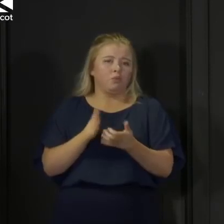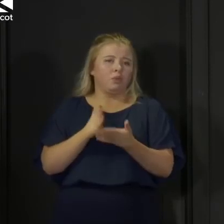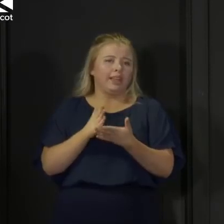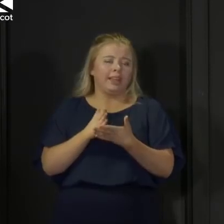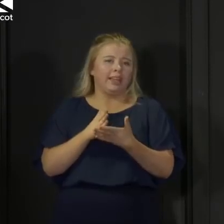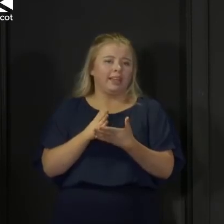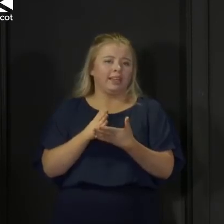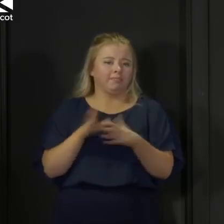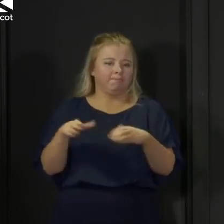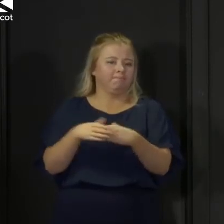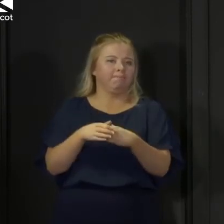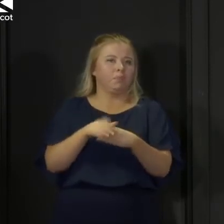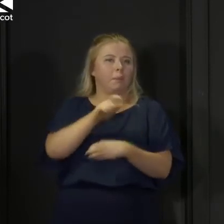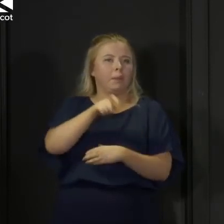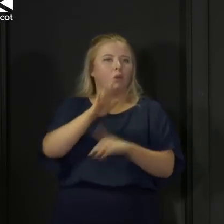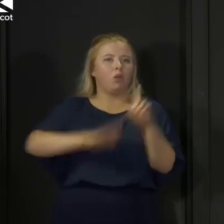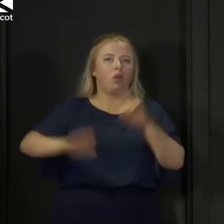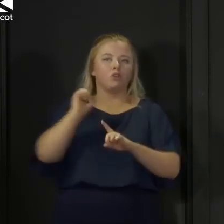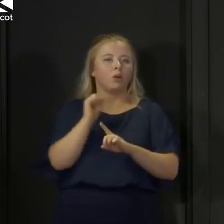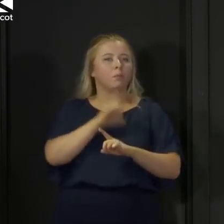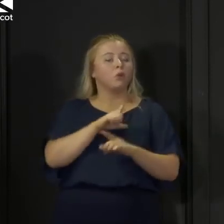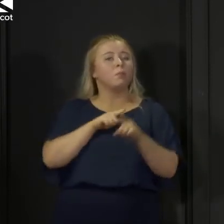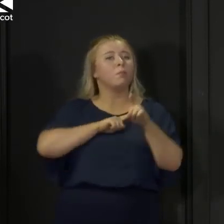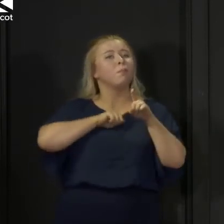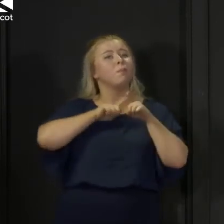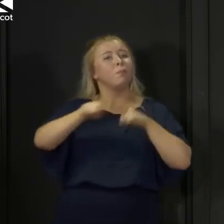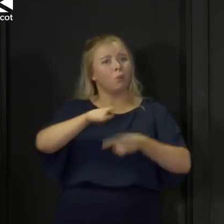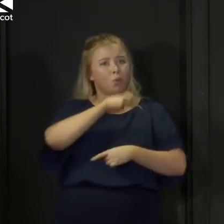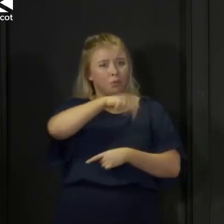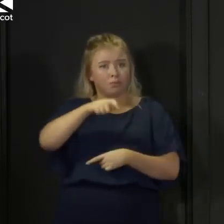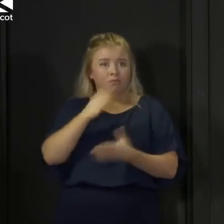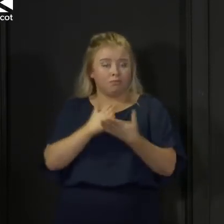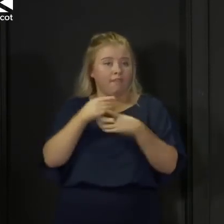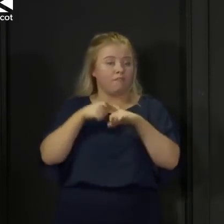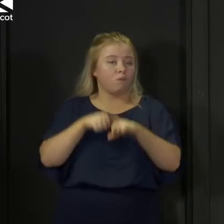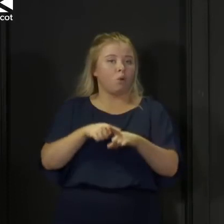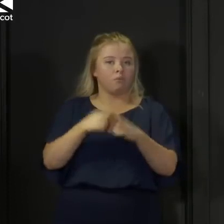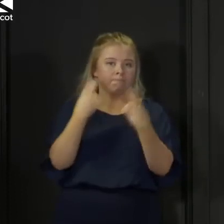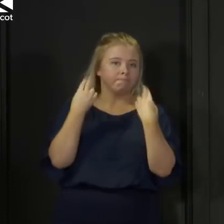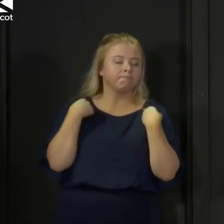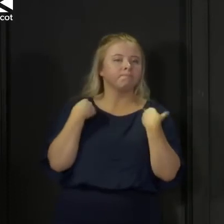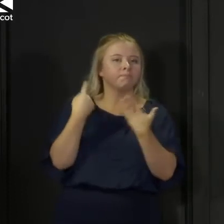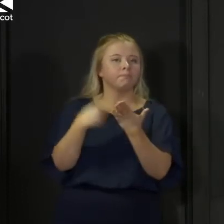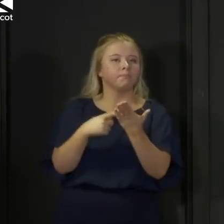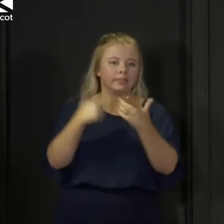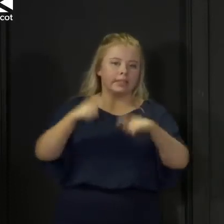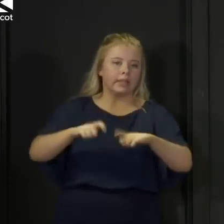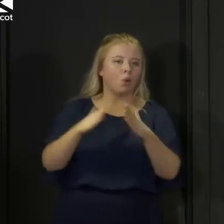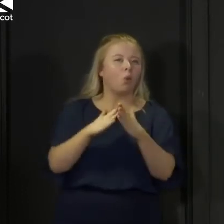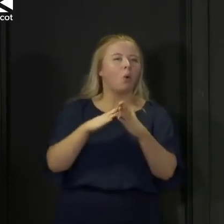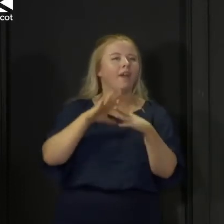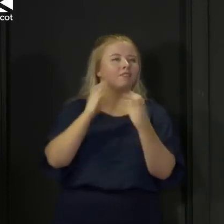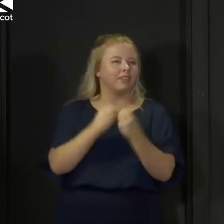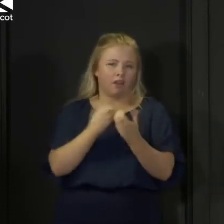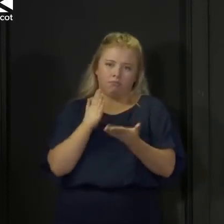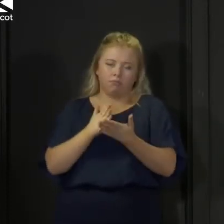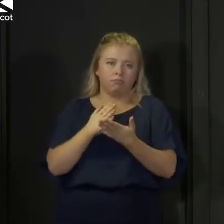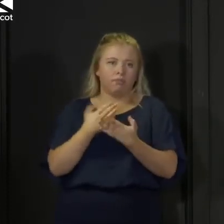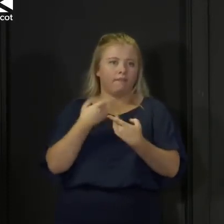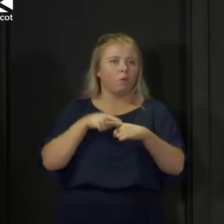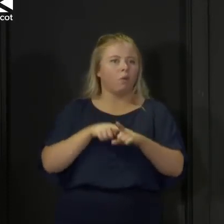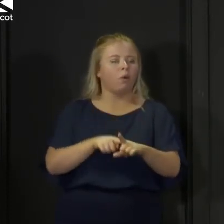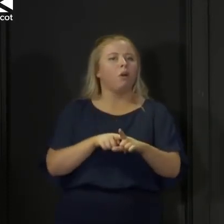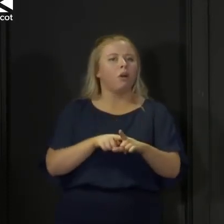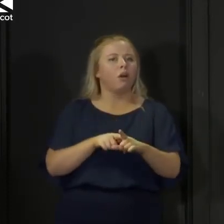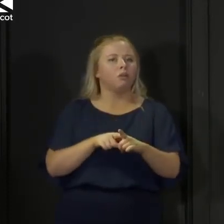of people in our country because the vast majority of people have abided by the rules of lockdown and all of the different bits of advice